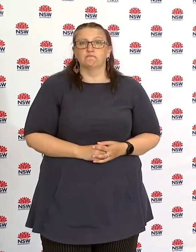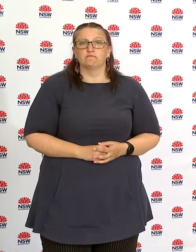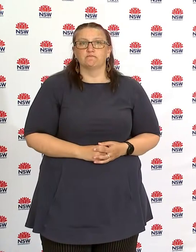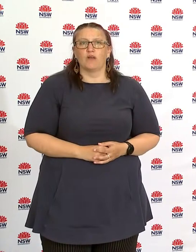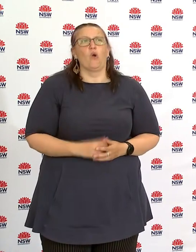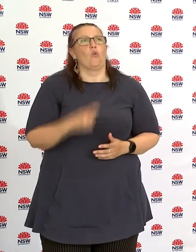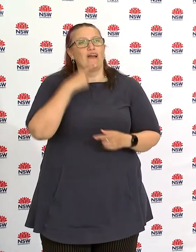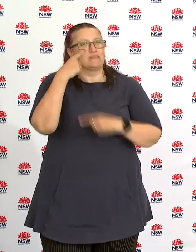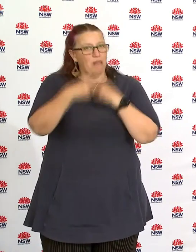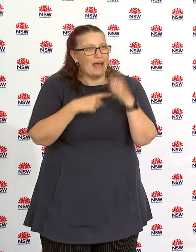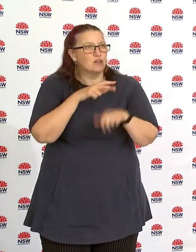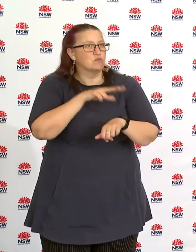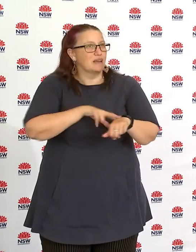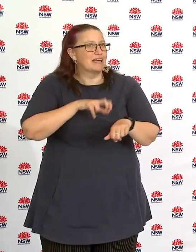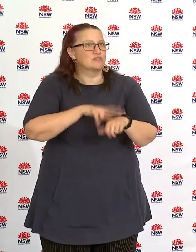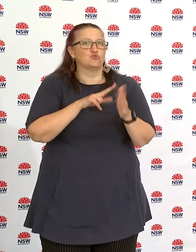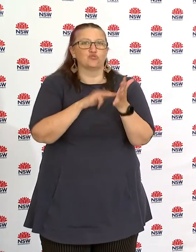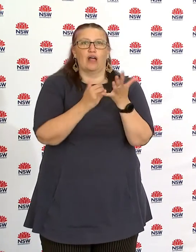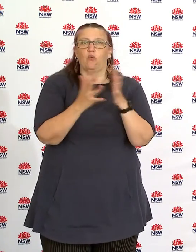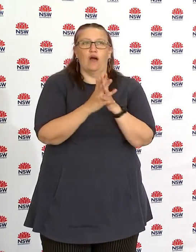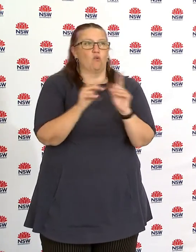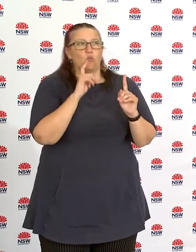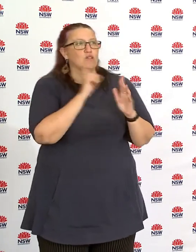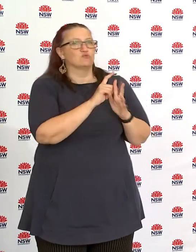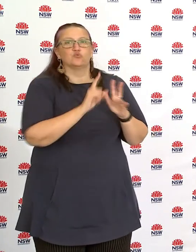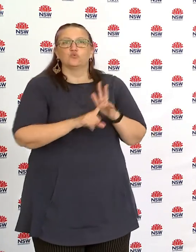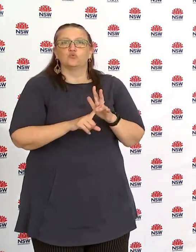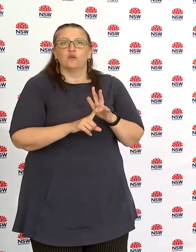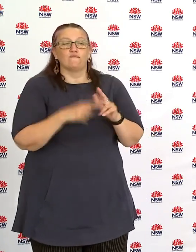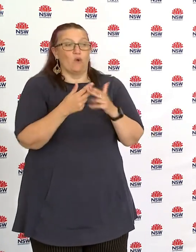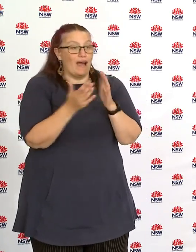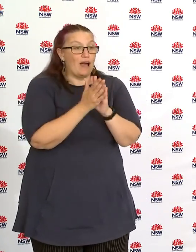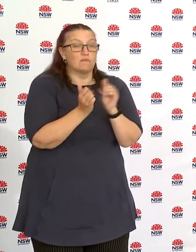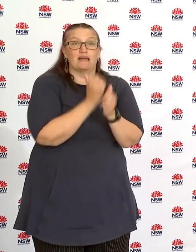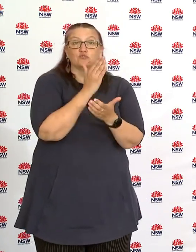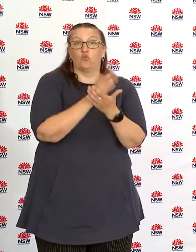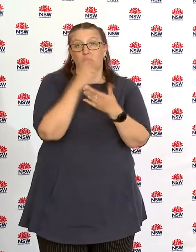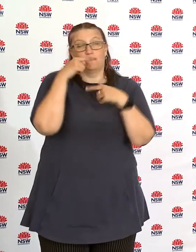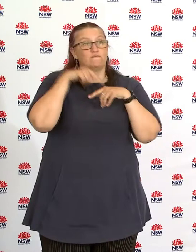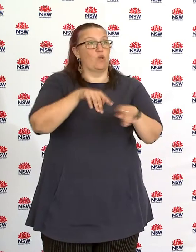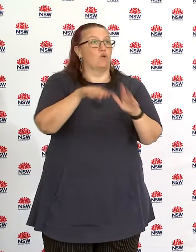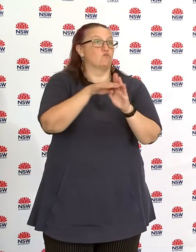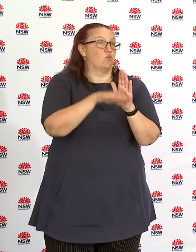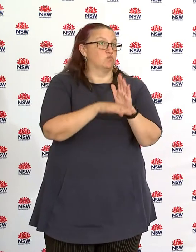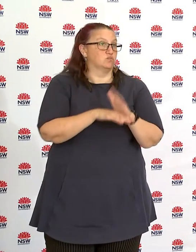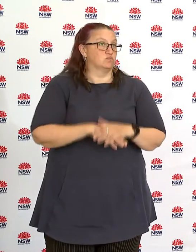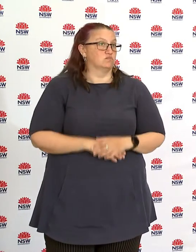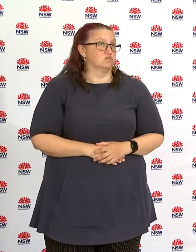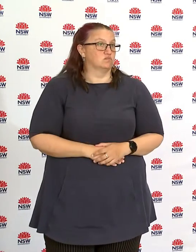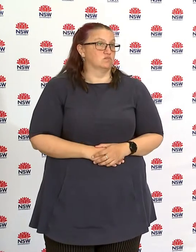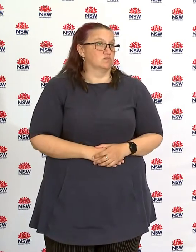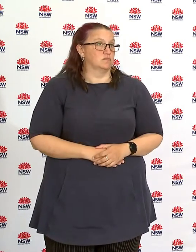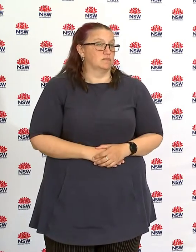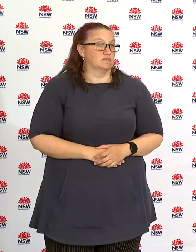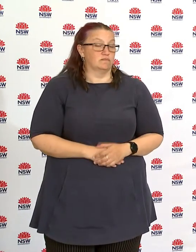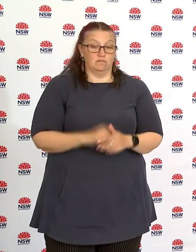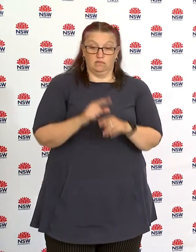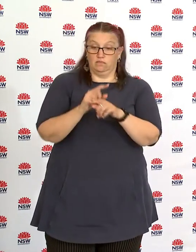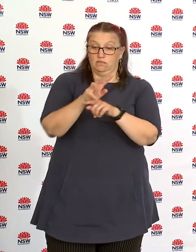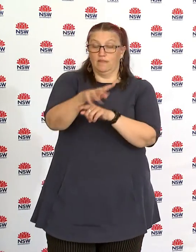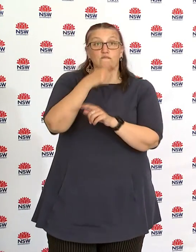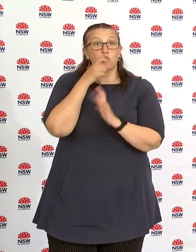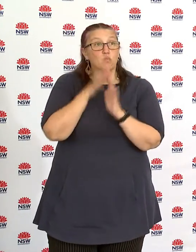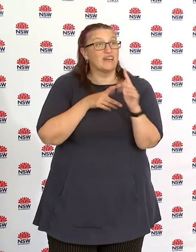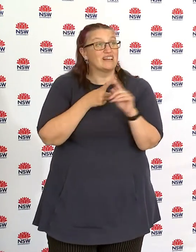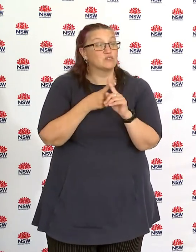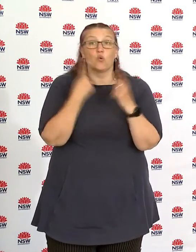what the new south wiles police force will be leading in terms of the compliance activities but that is really important the next few weeks comes down